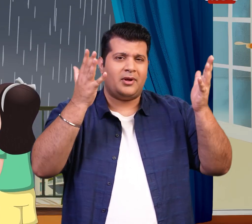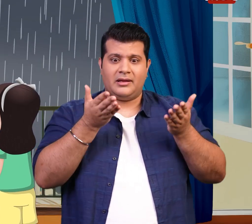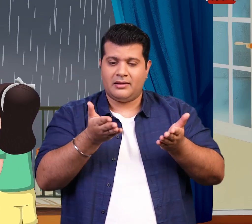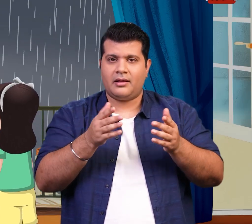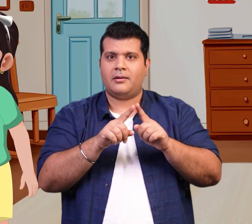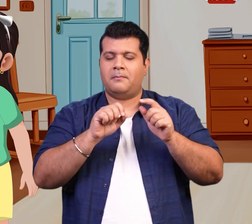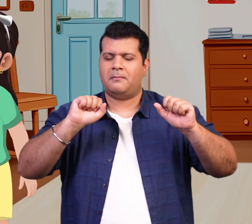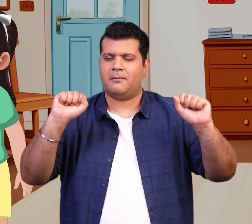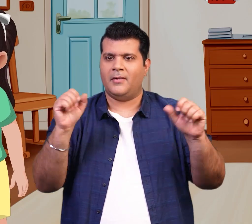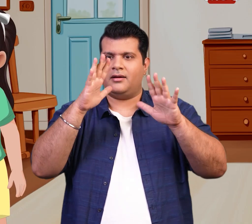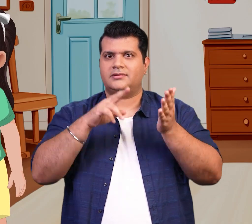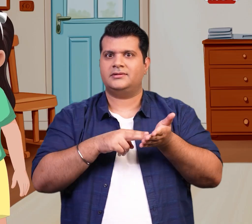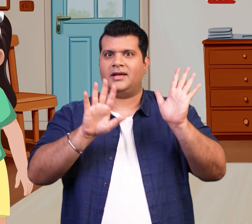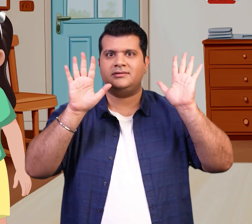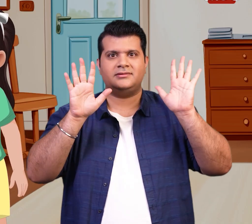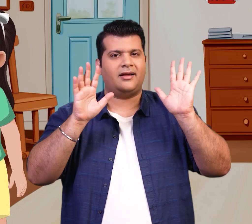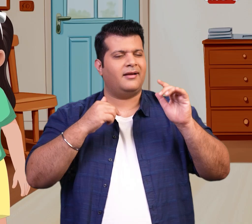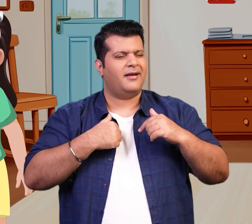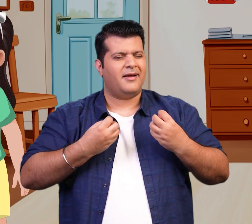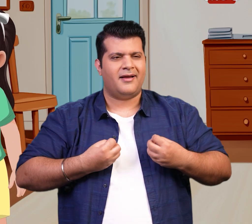Thank you for showing me the magic of nature.